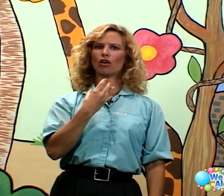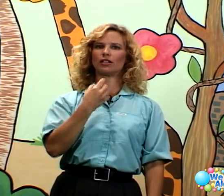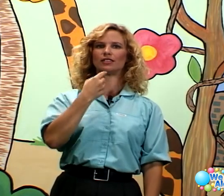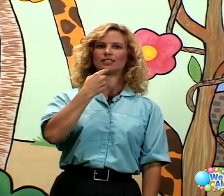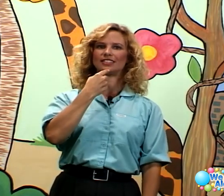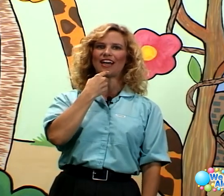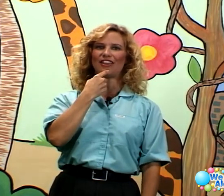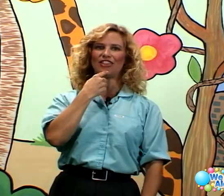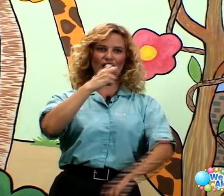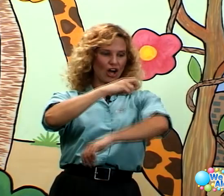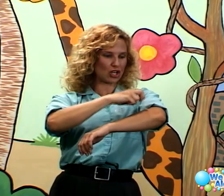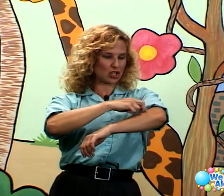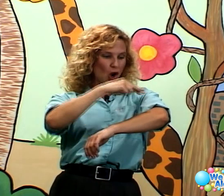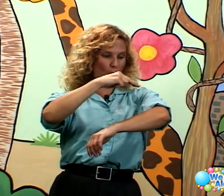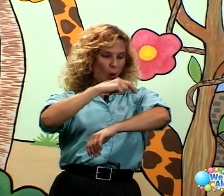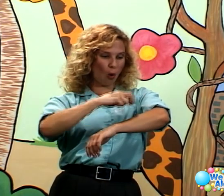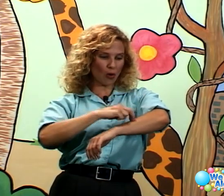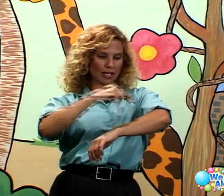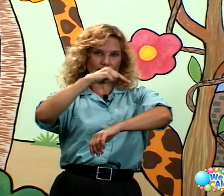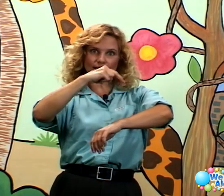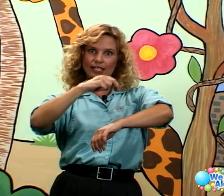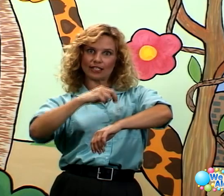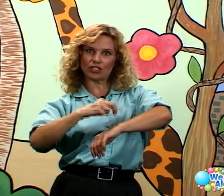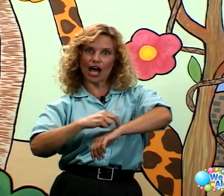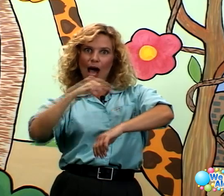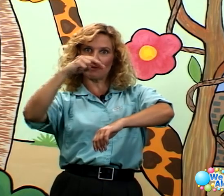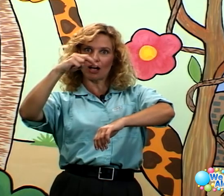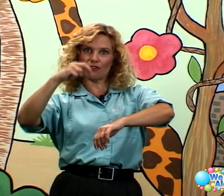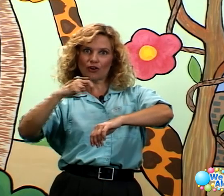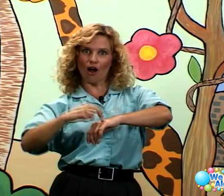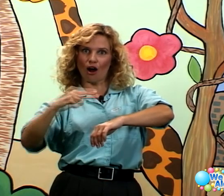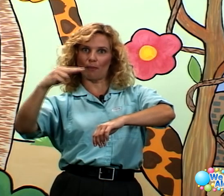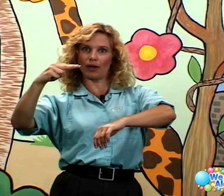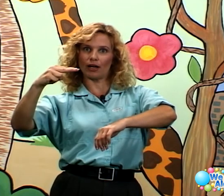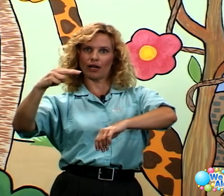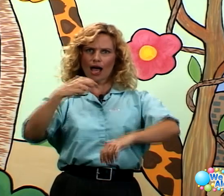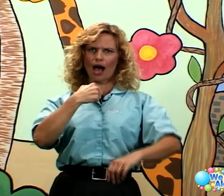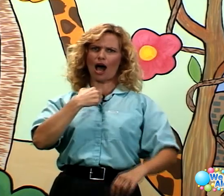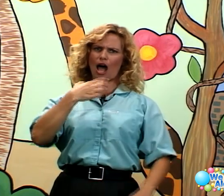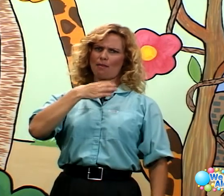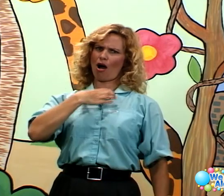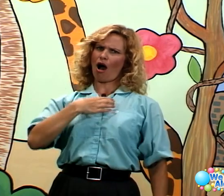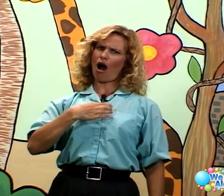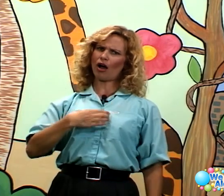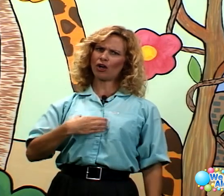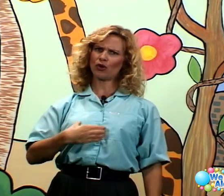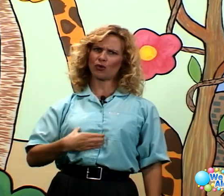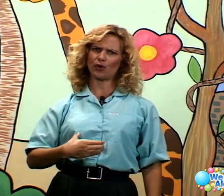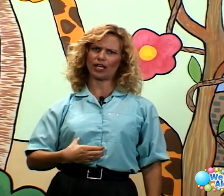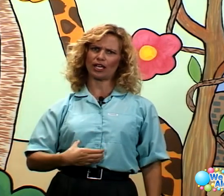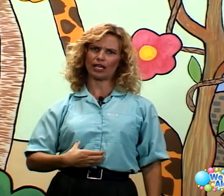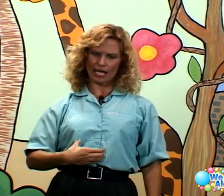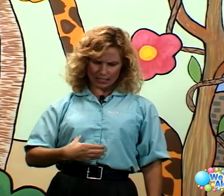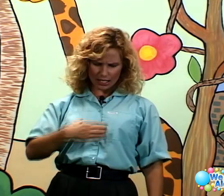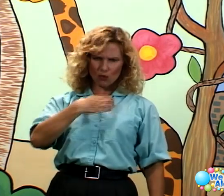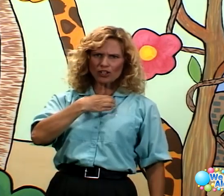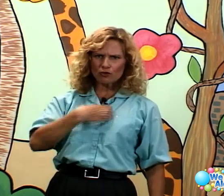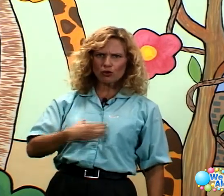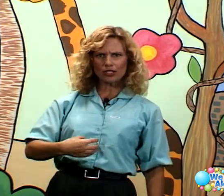Said the Toad. Like he's hopping off your arm. I'm hungry. It's like he wants food in